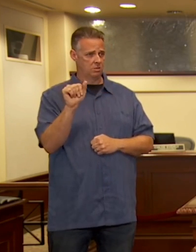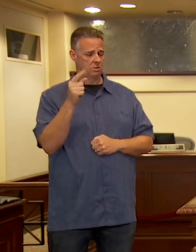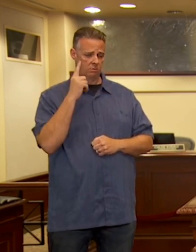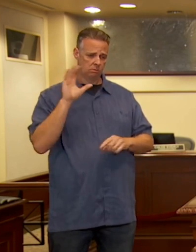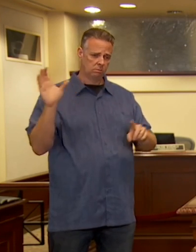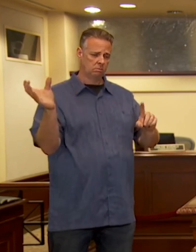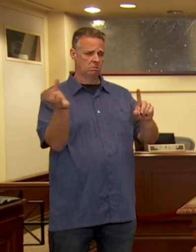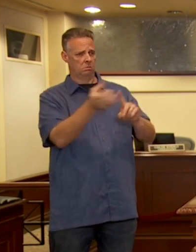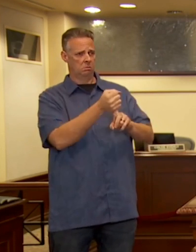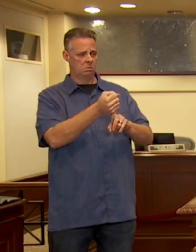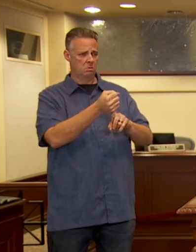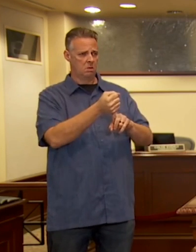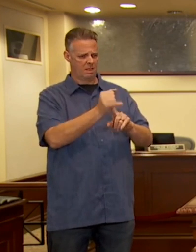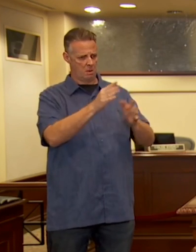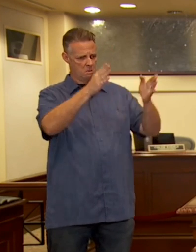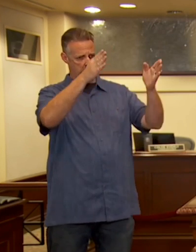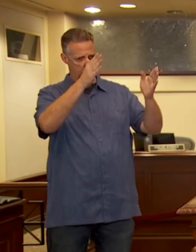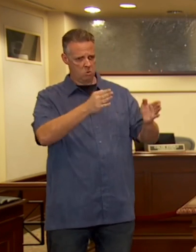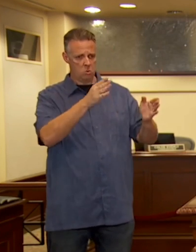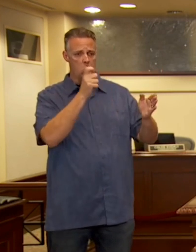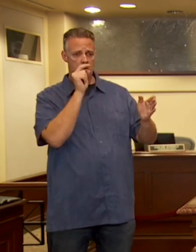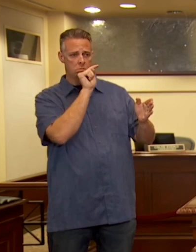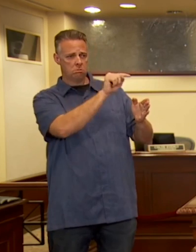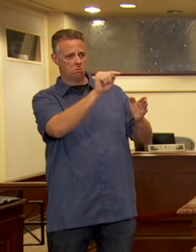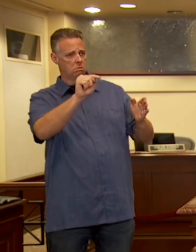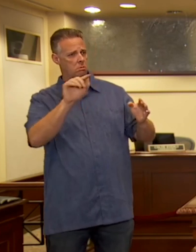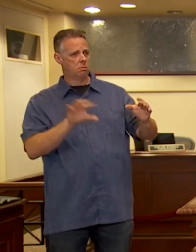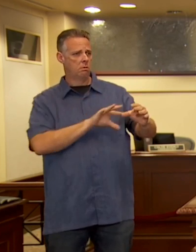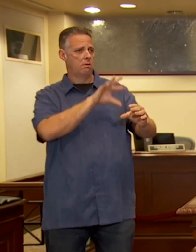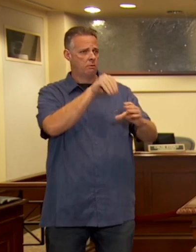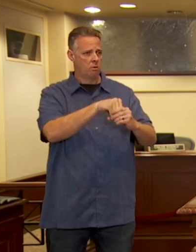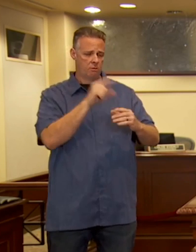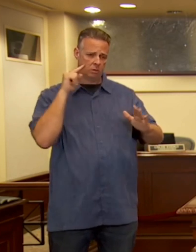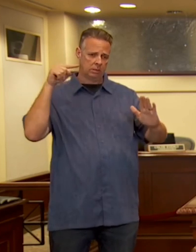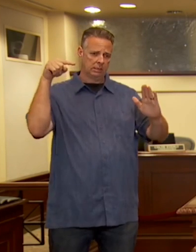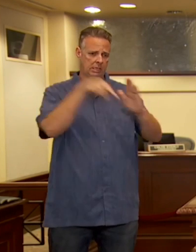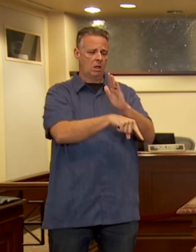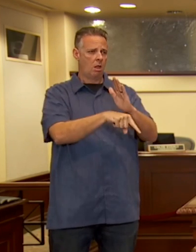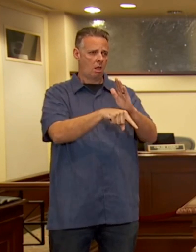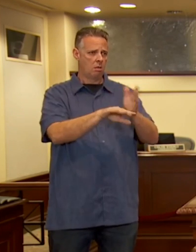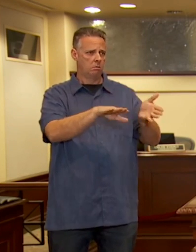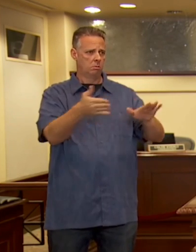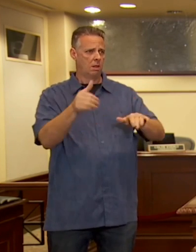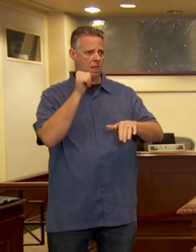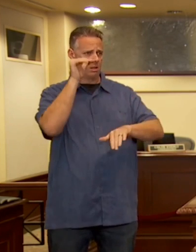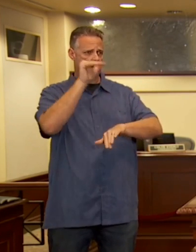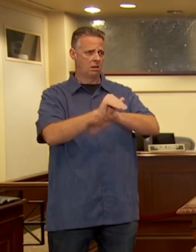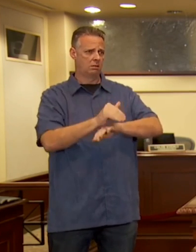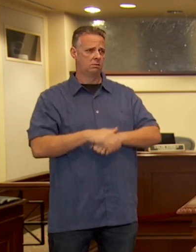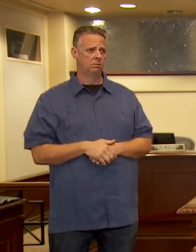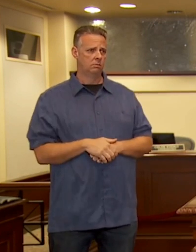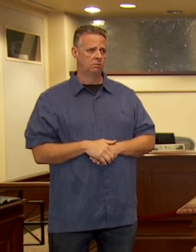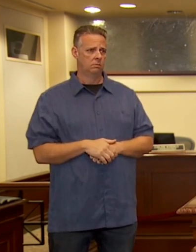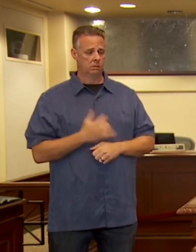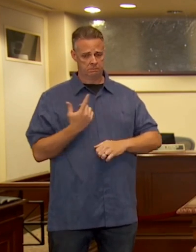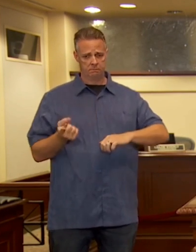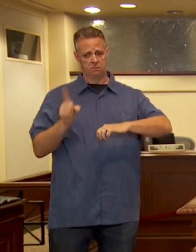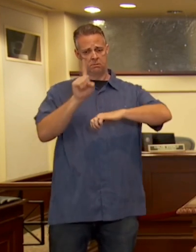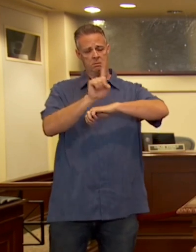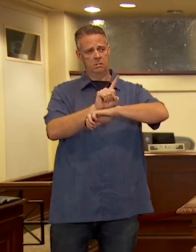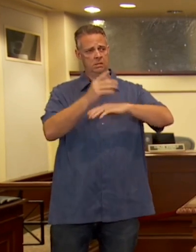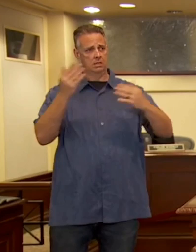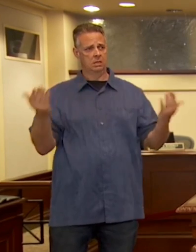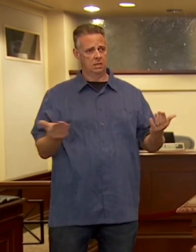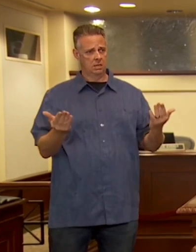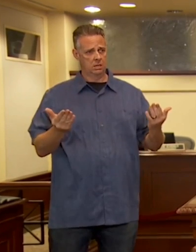and holding accountable those who are responsible for the homicide last night. I stand here with